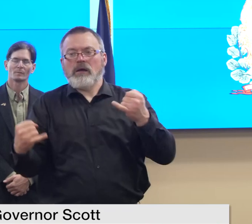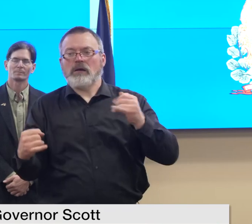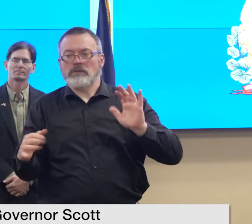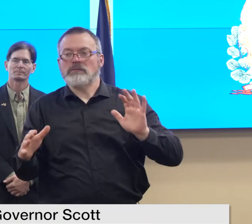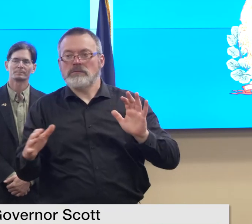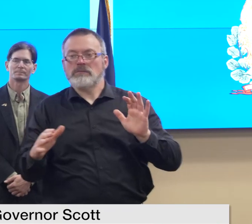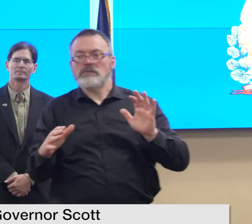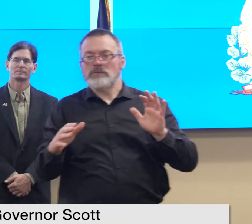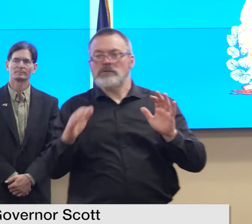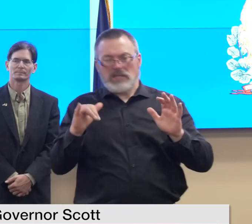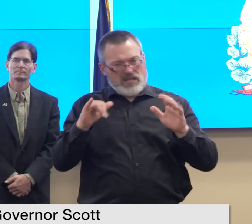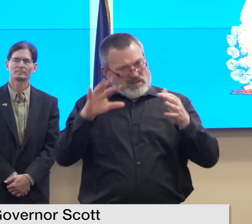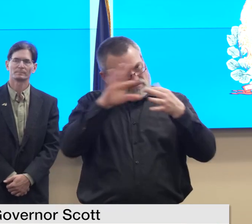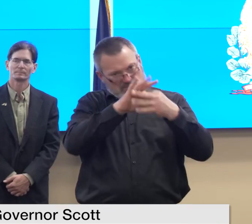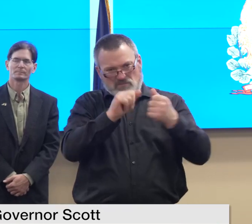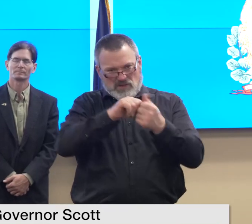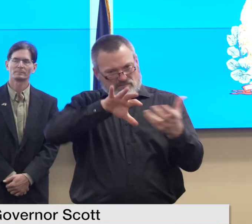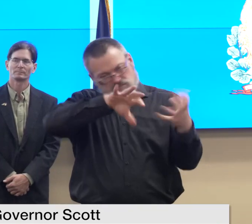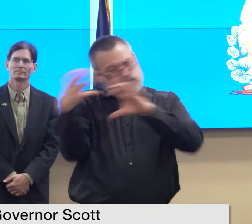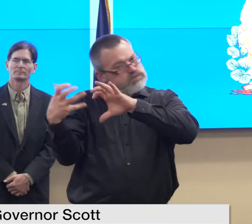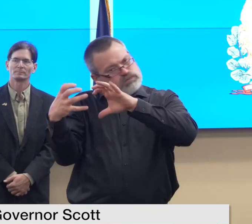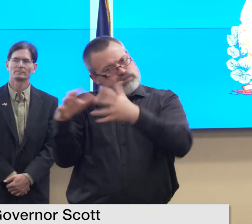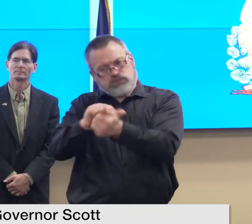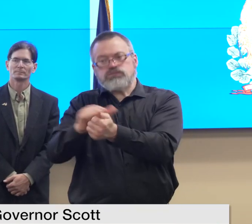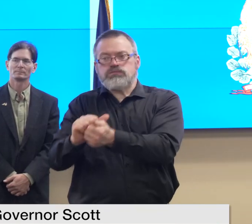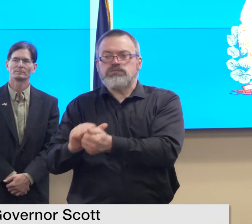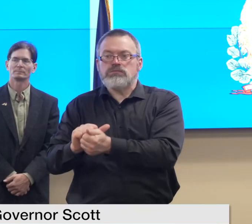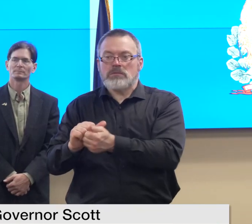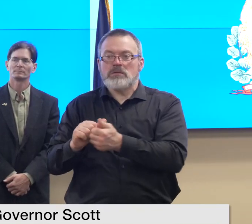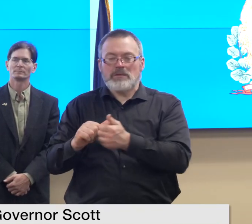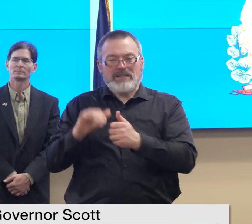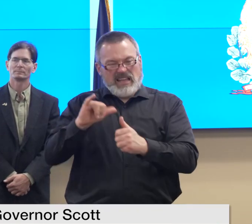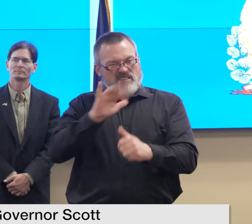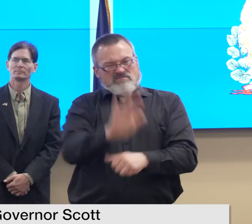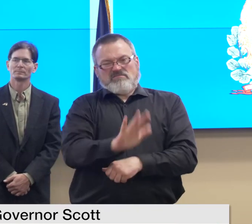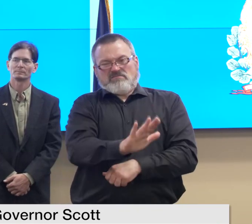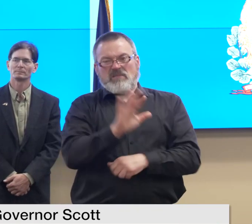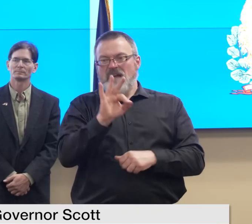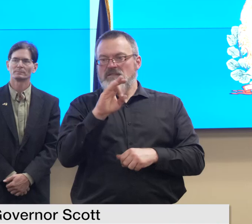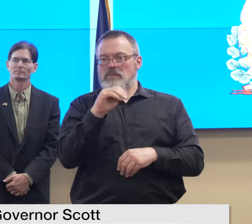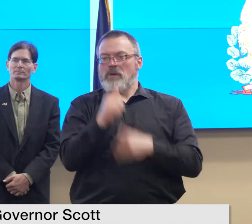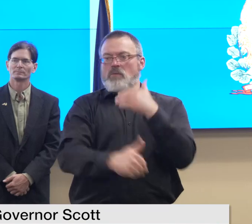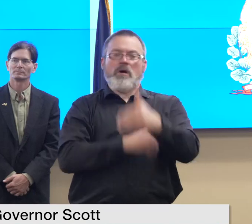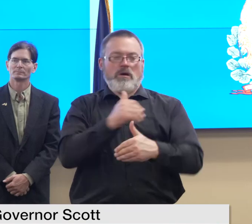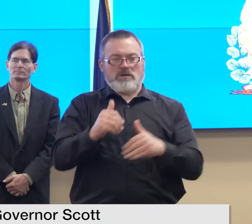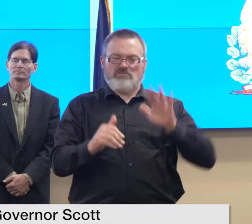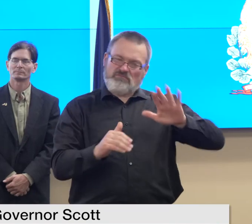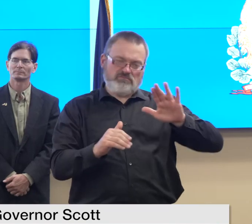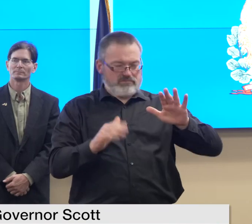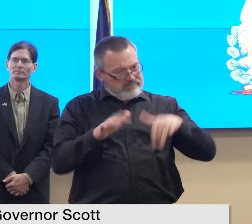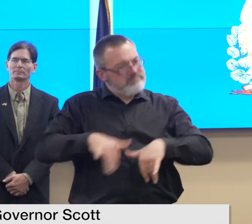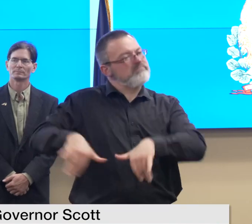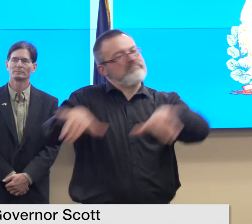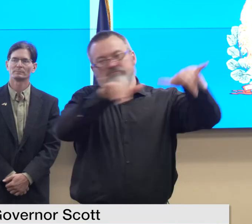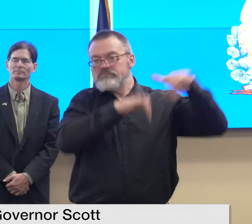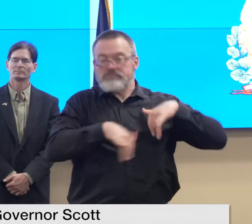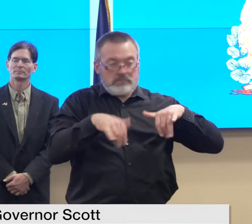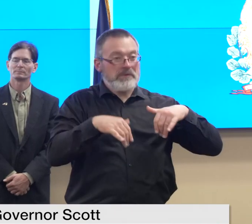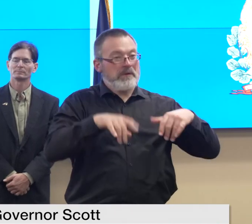then they begin the process of the inspections there will be an eventual deadline that applications have to be submitted by